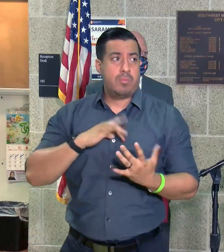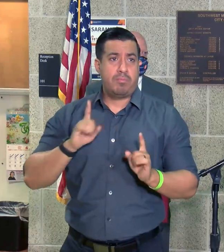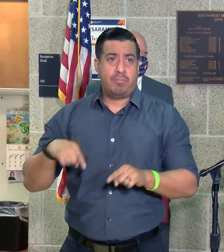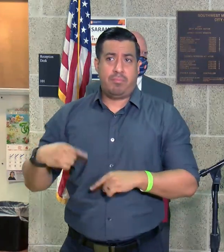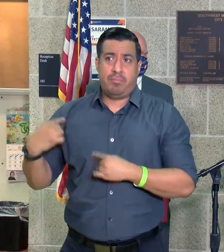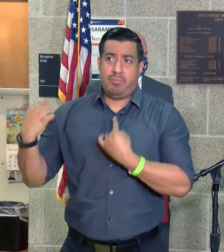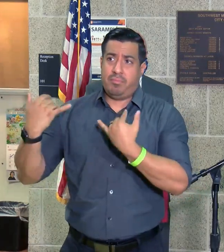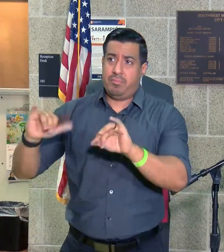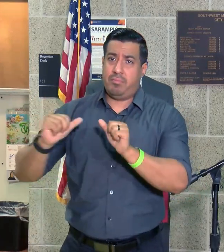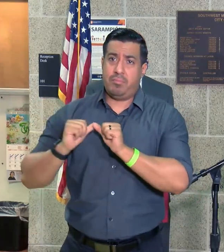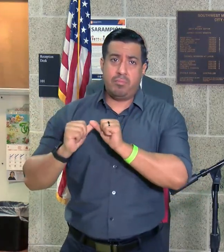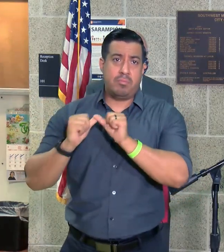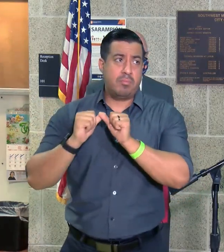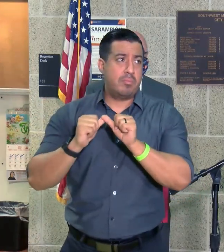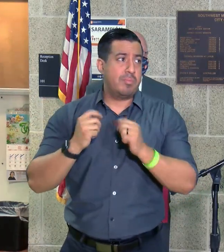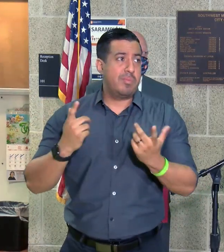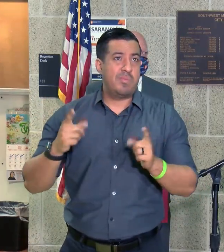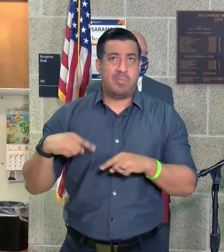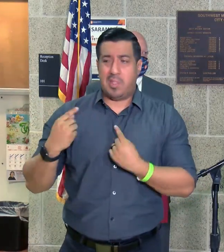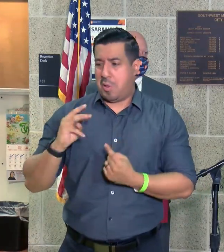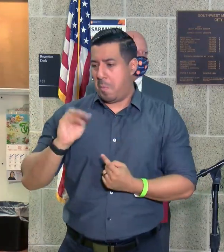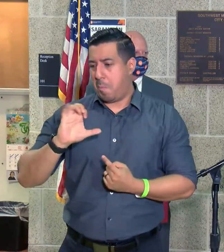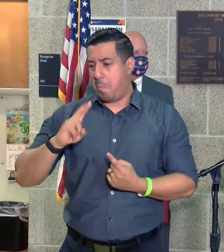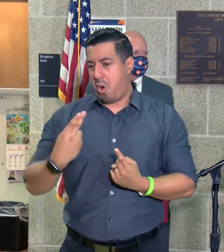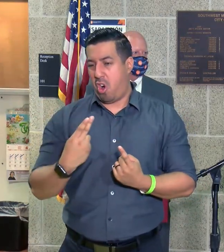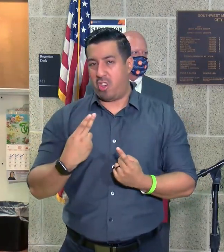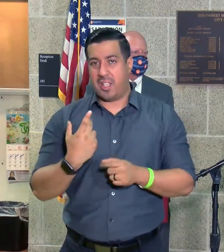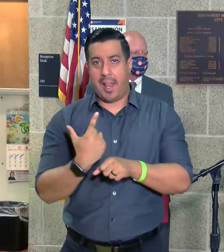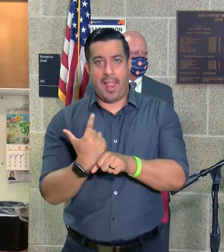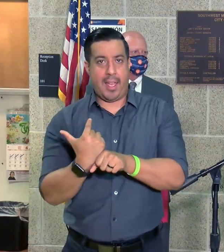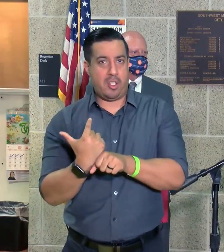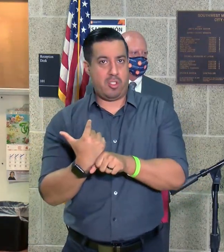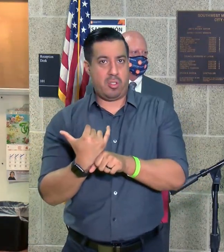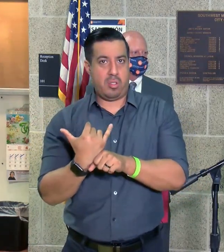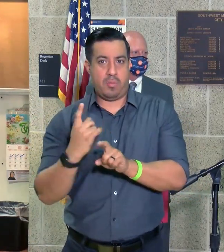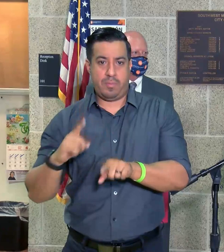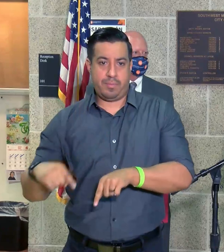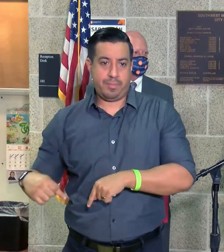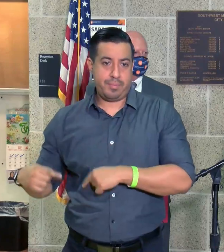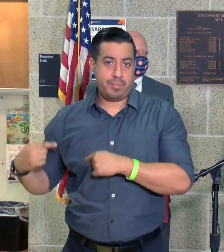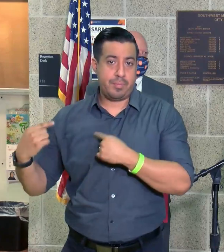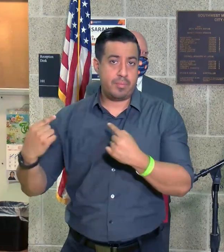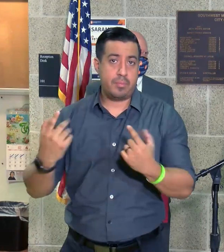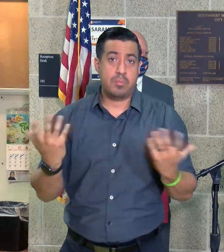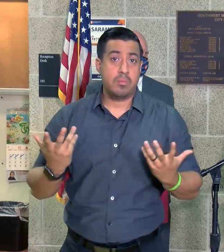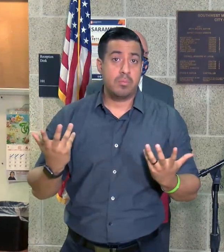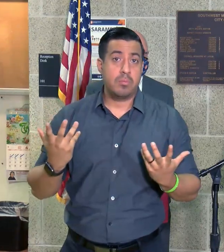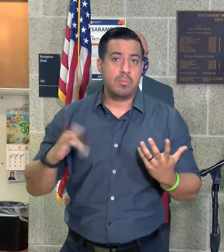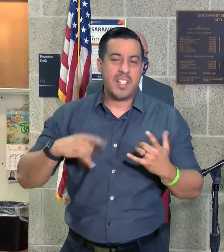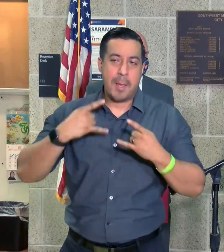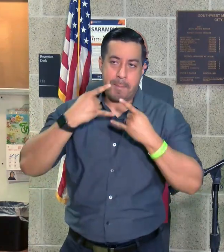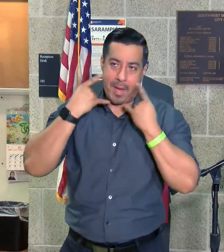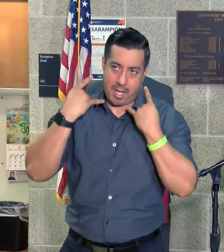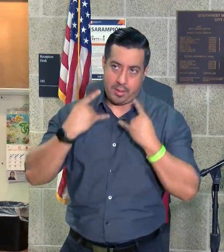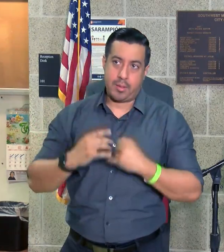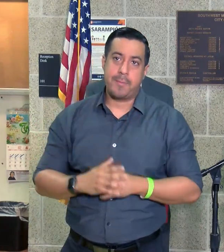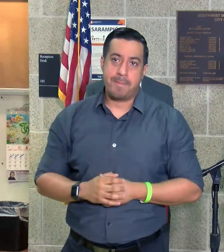using since March of last year. And that's these masks,